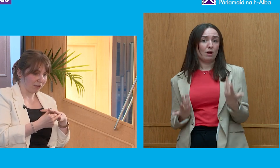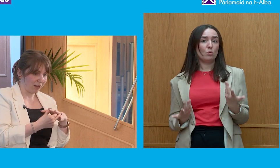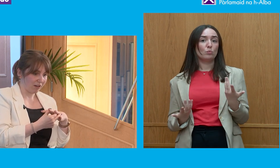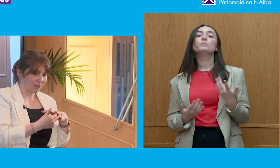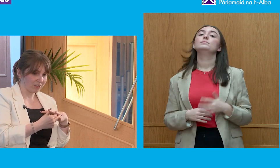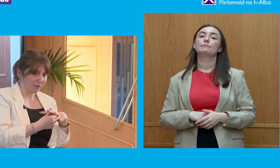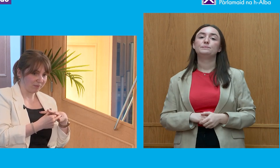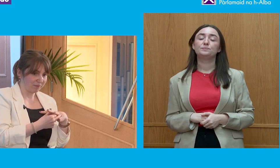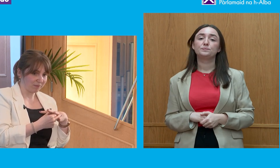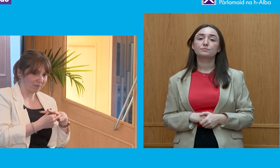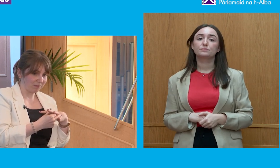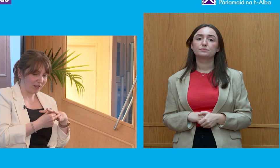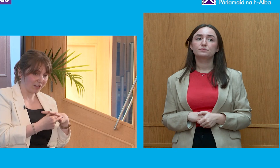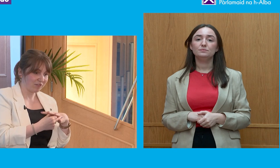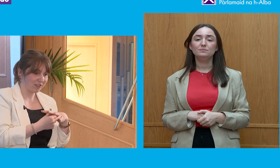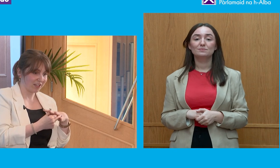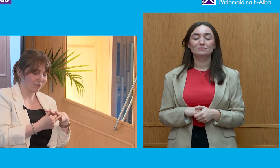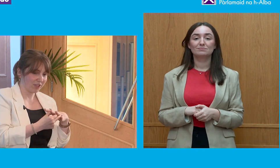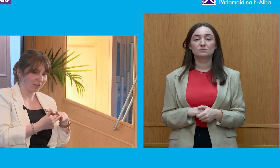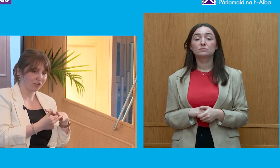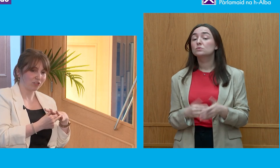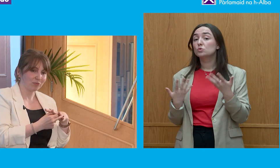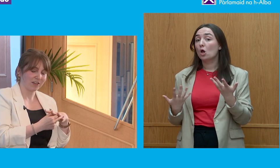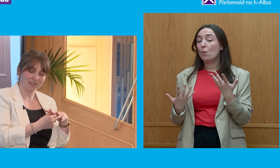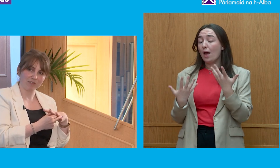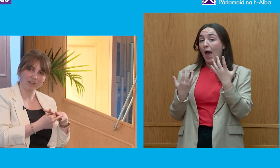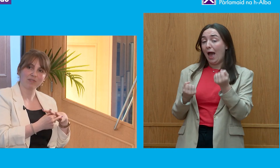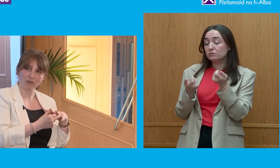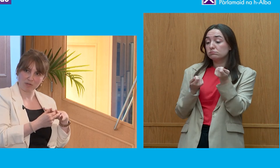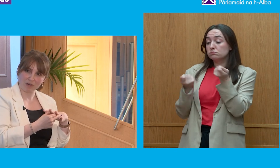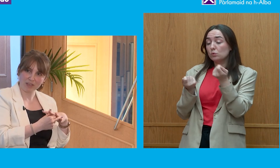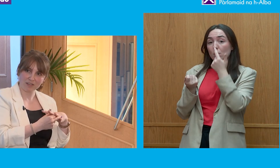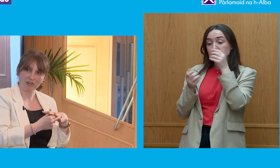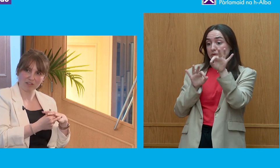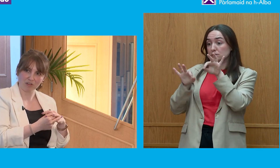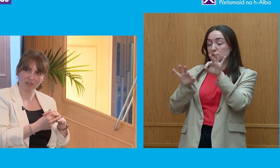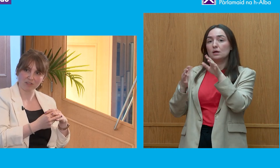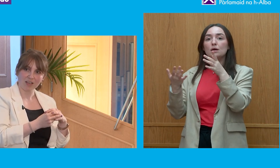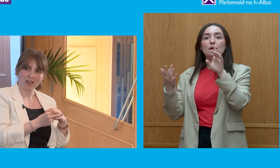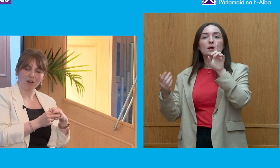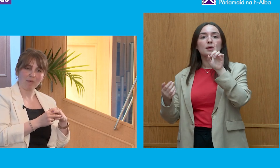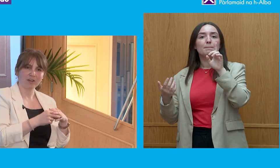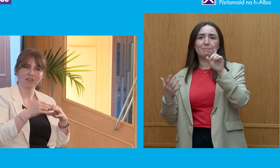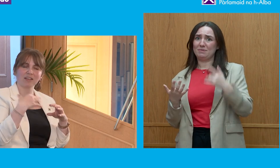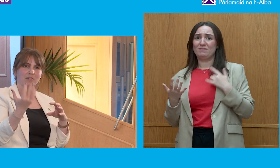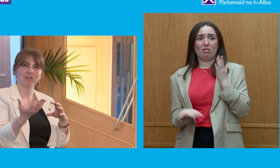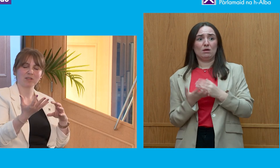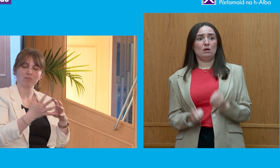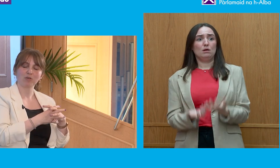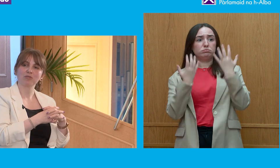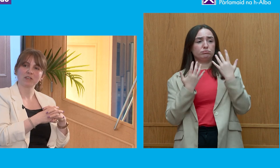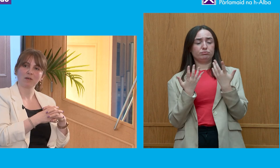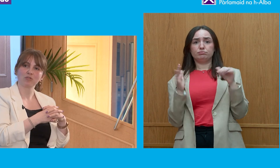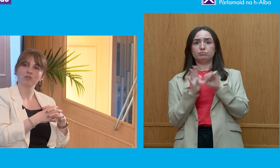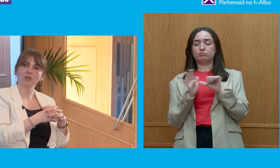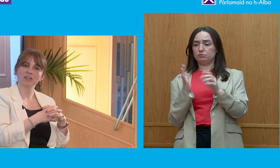Now, there are definitely things that we can do, but it feels very overwhelming and it's very difficult. I think the government